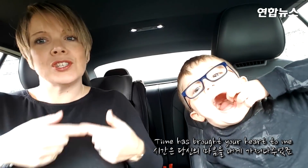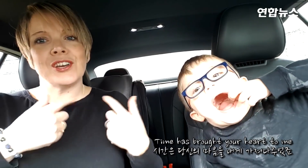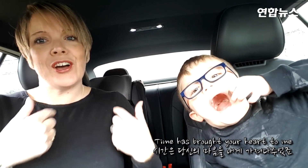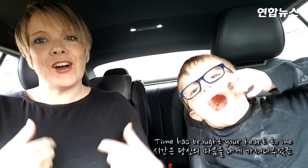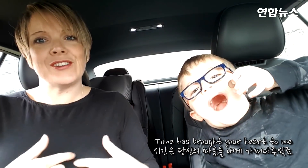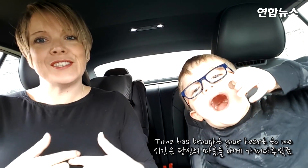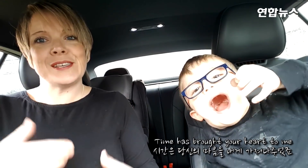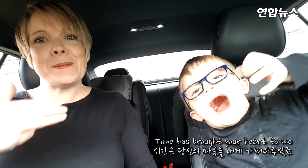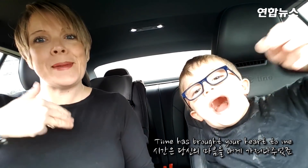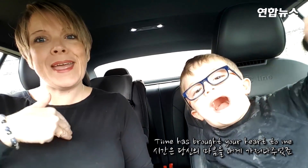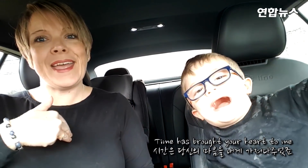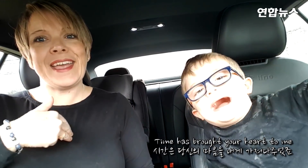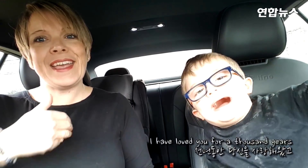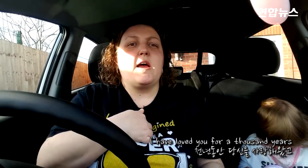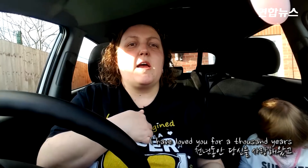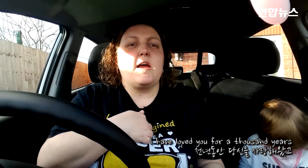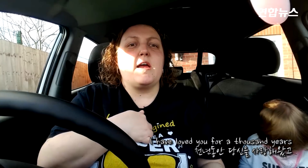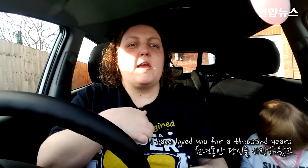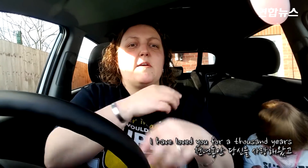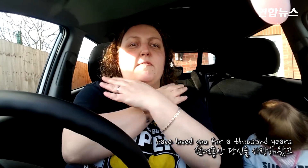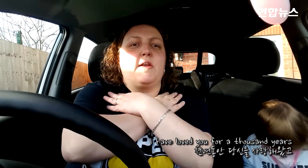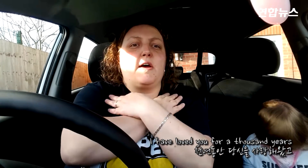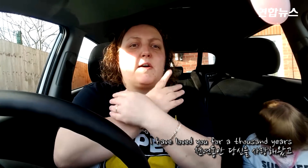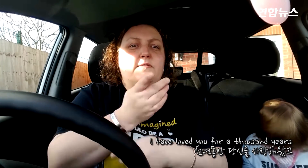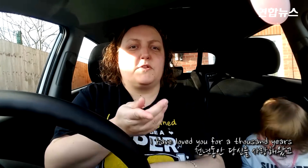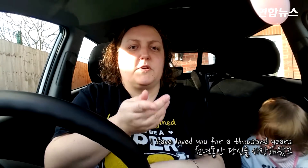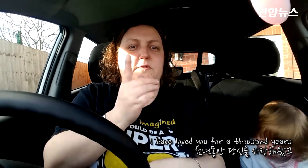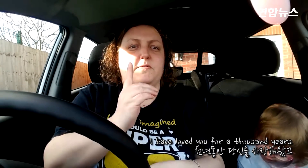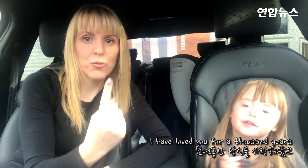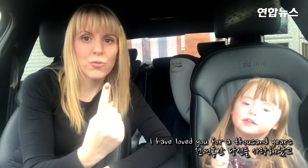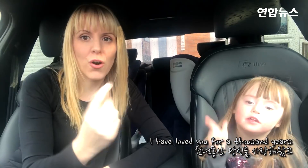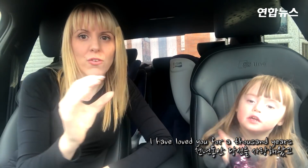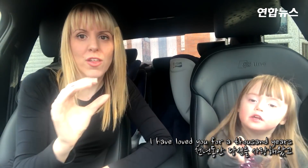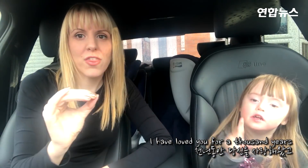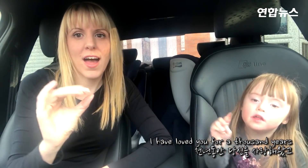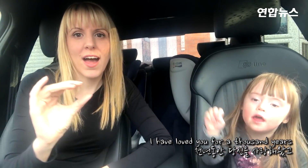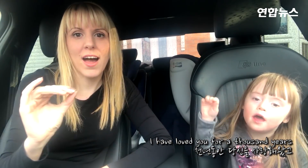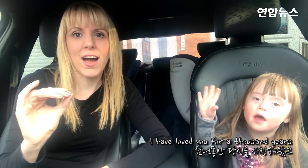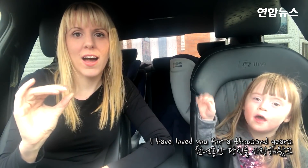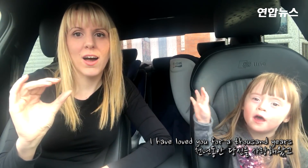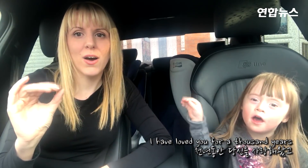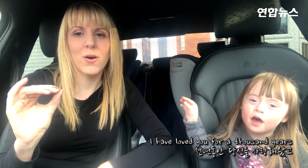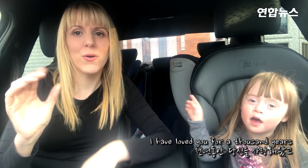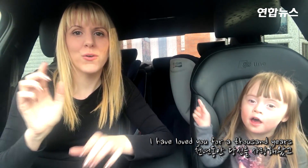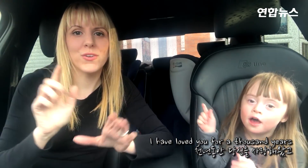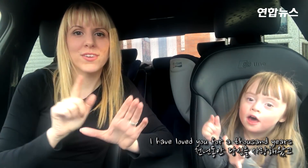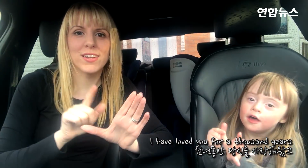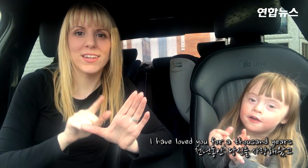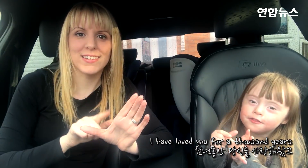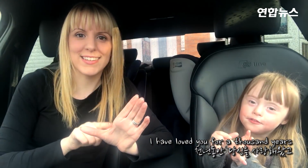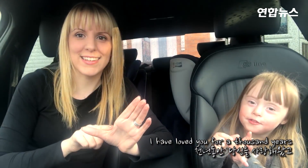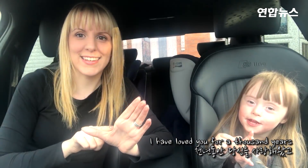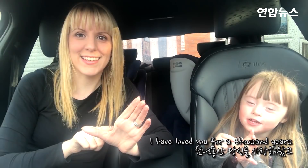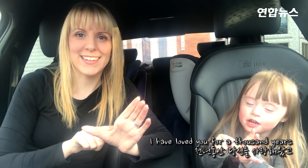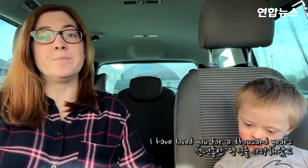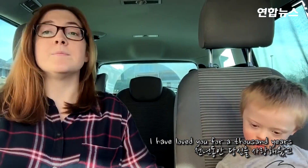a thousand years